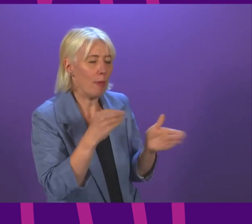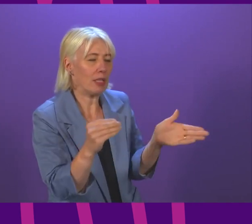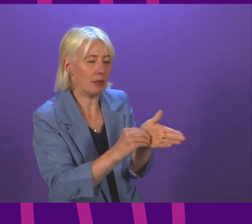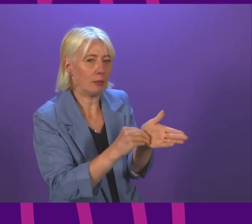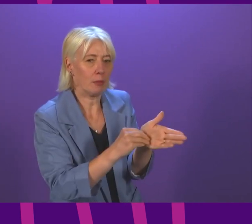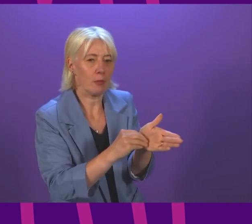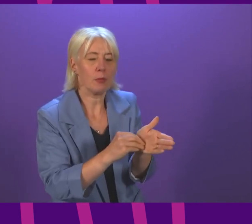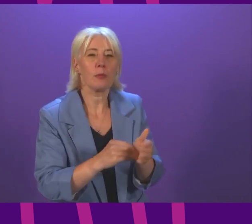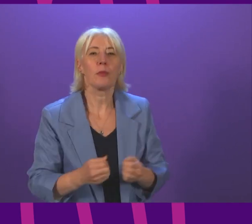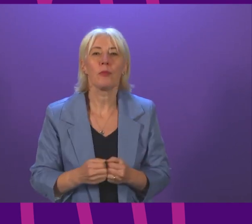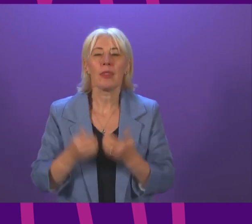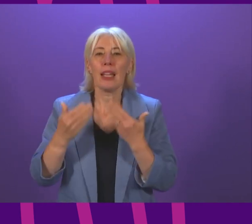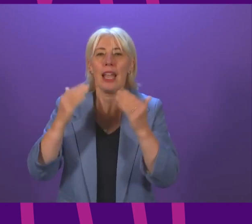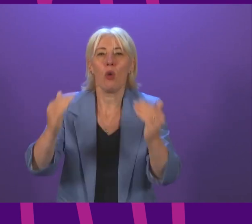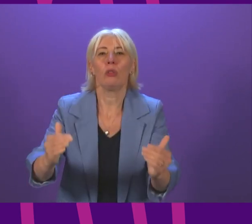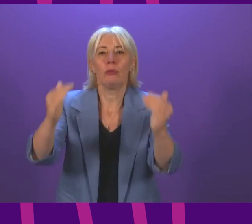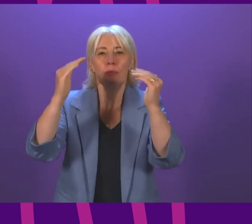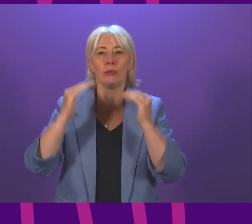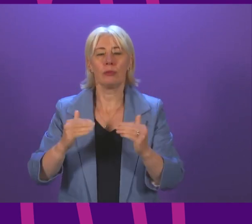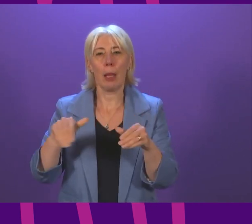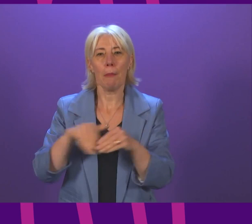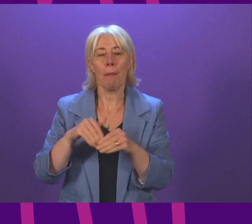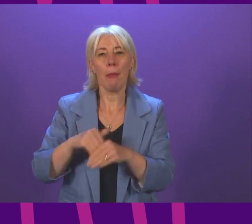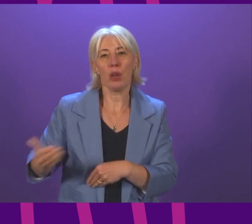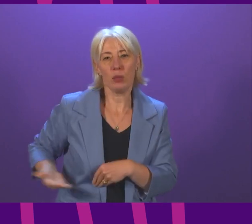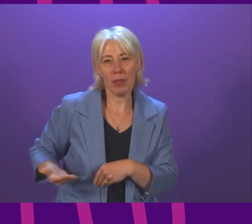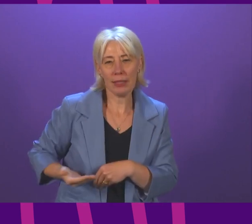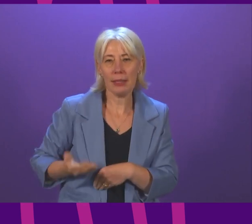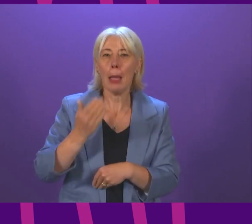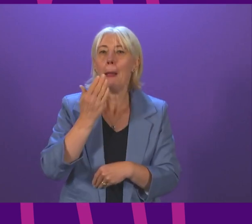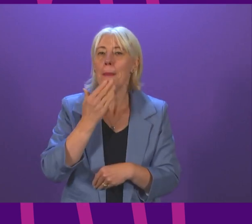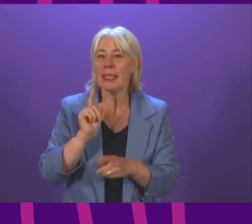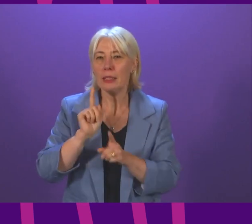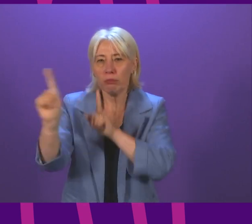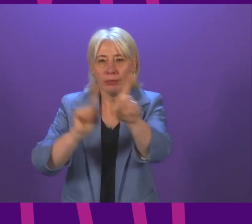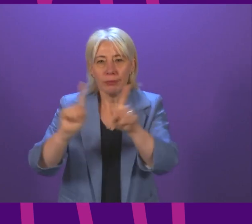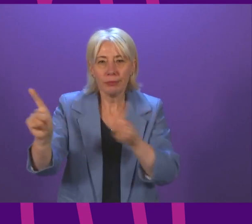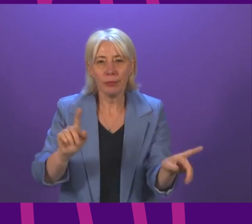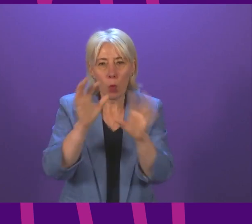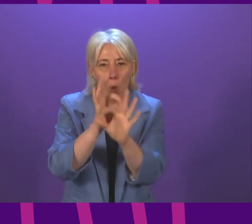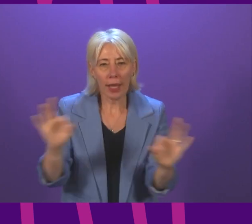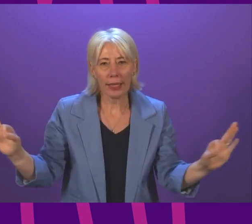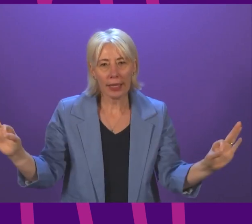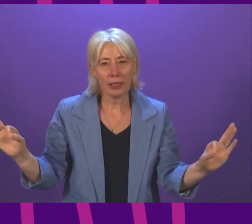we now move to the next item of business which is members business please leave the chamber quietly thank you